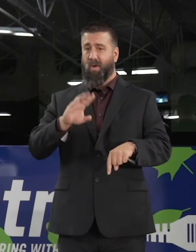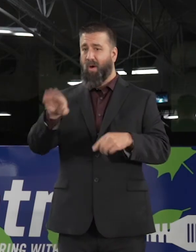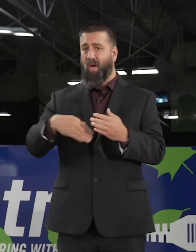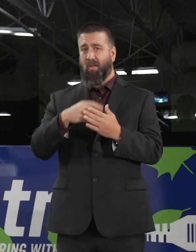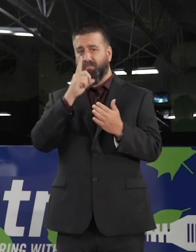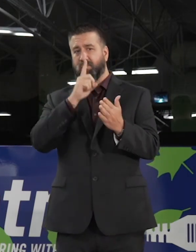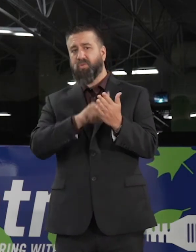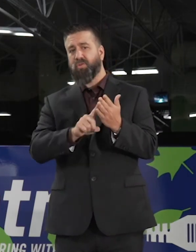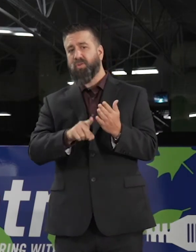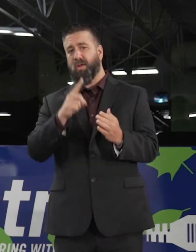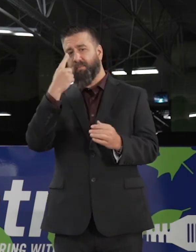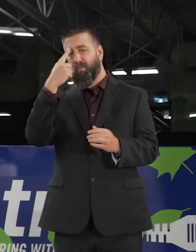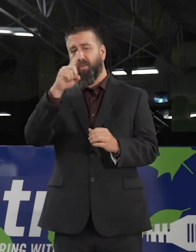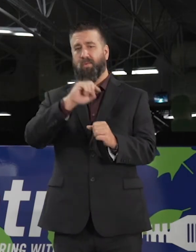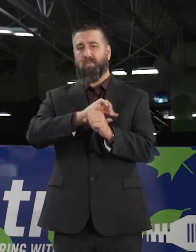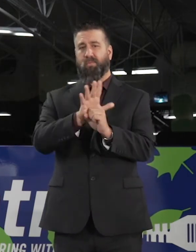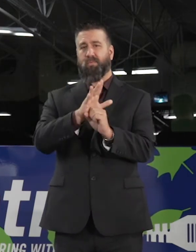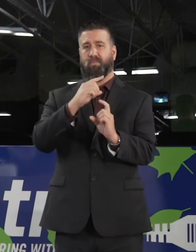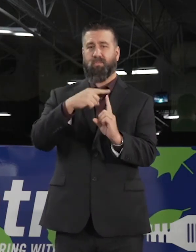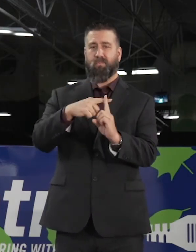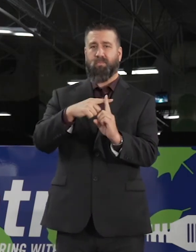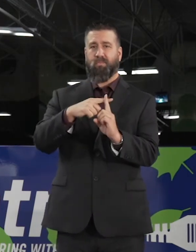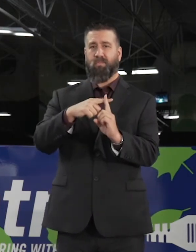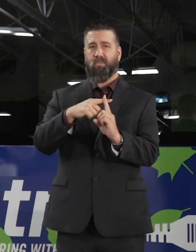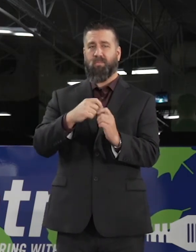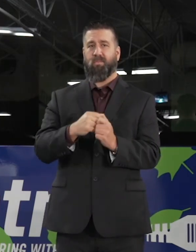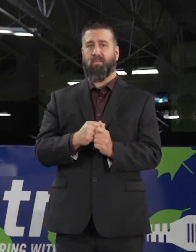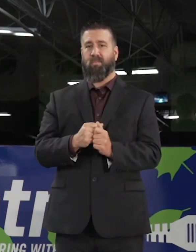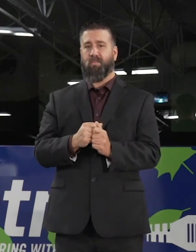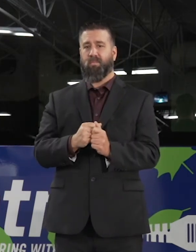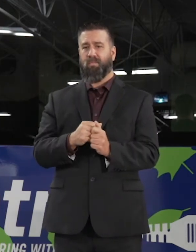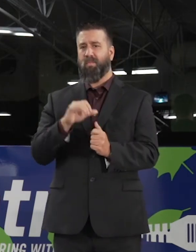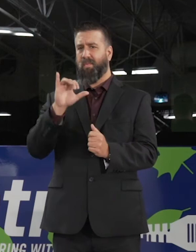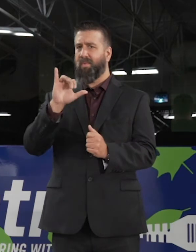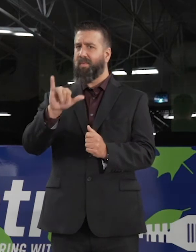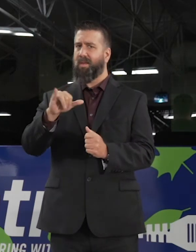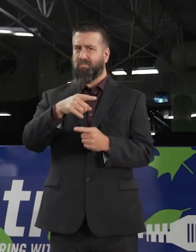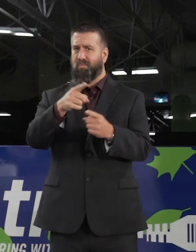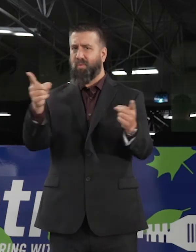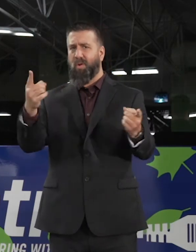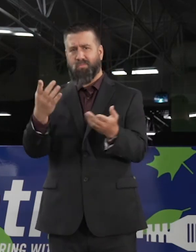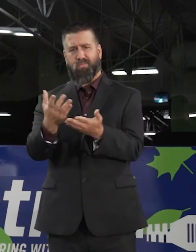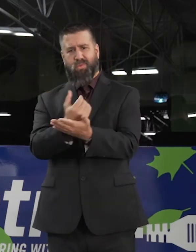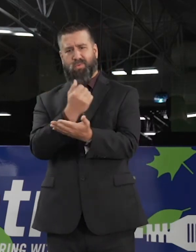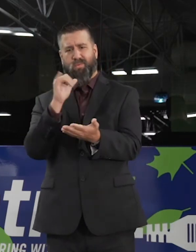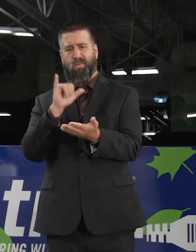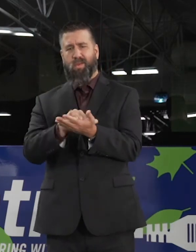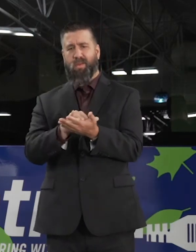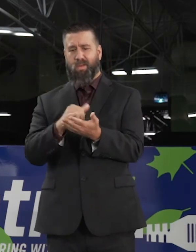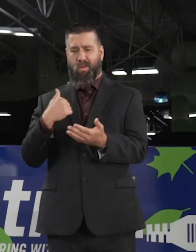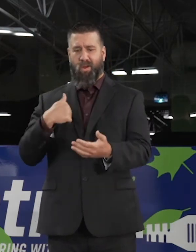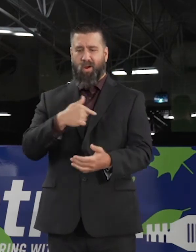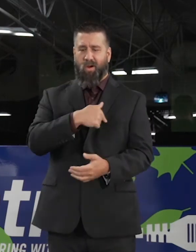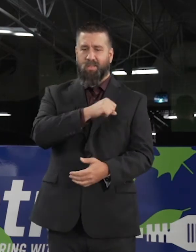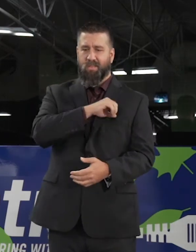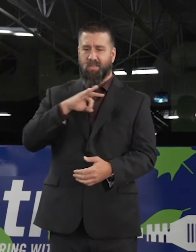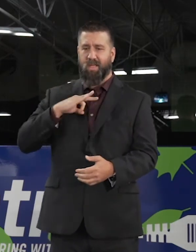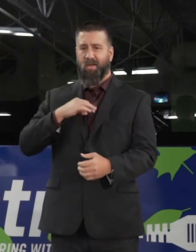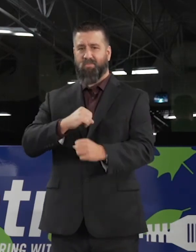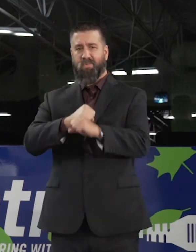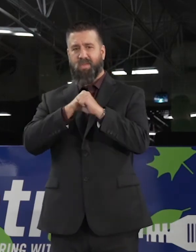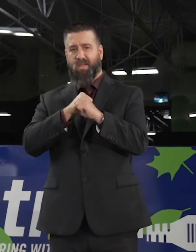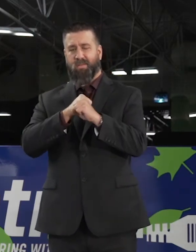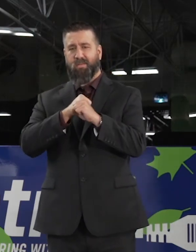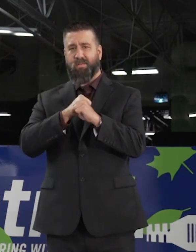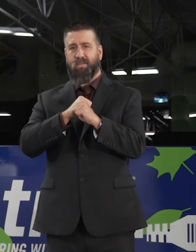Part of that is just getting the integrity that the public deserves to see that our workforce has been protected and reviewed.